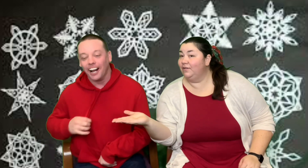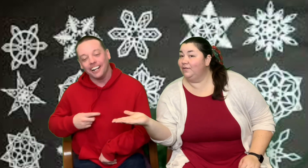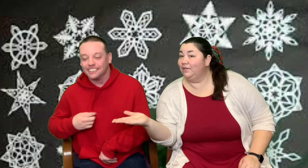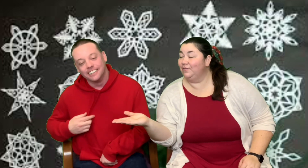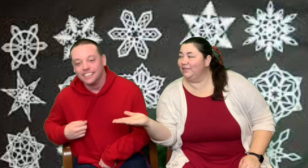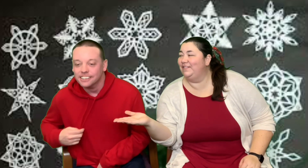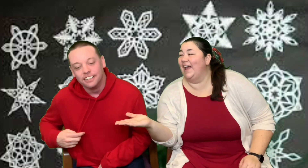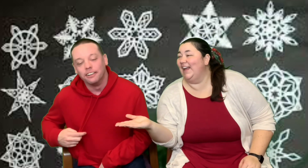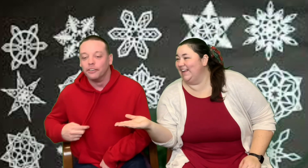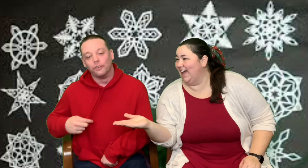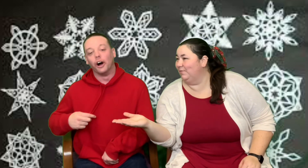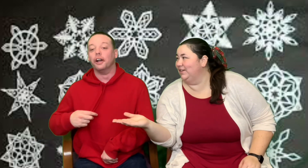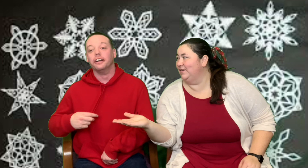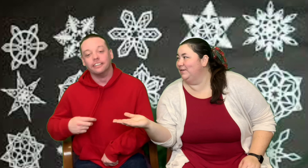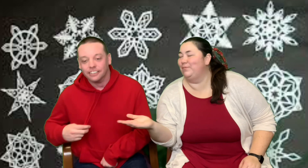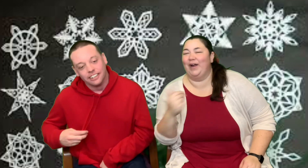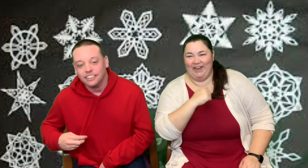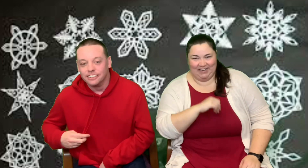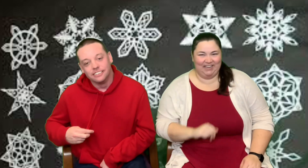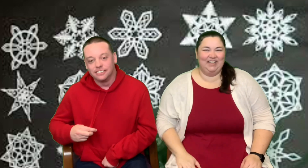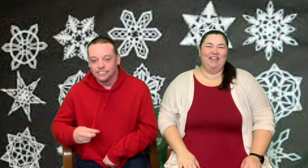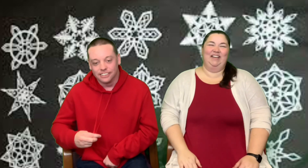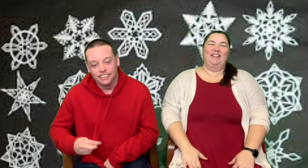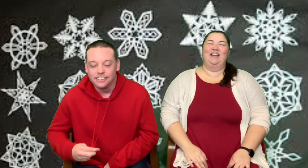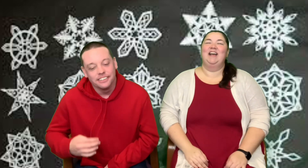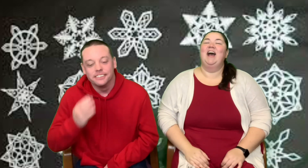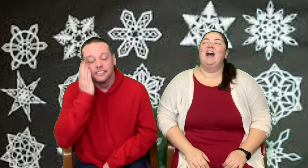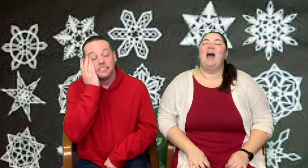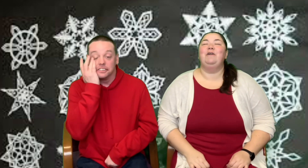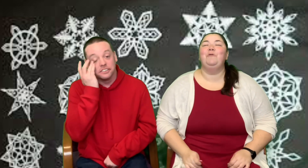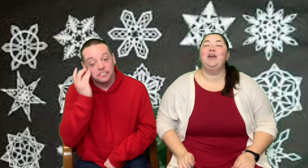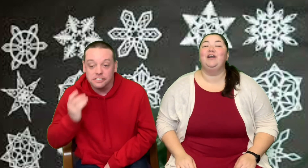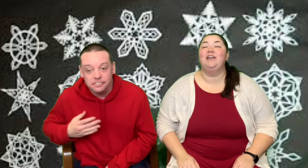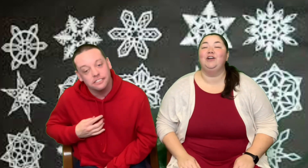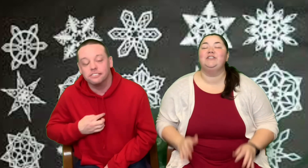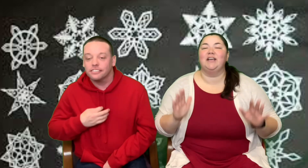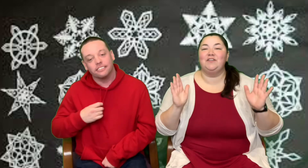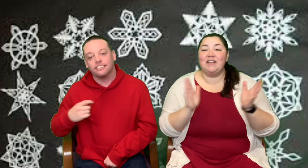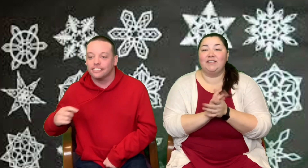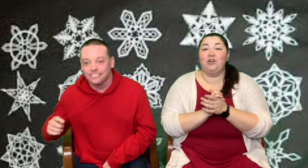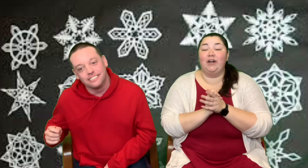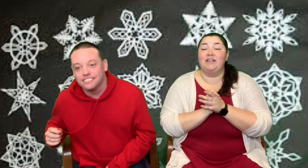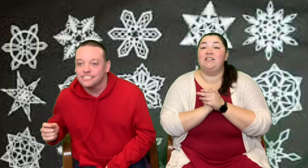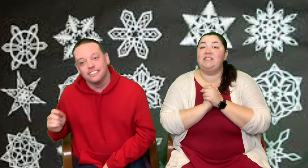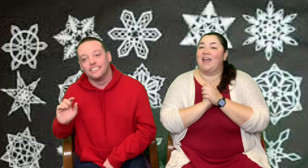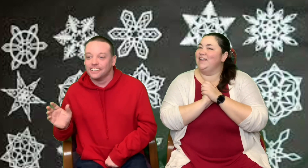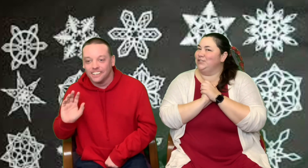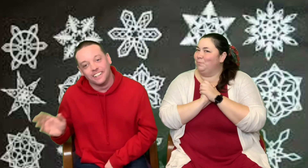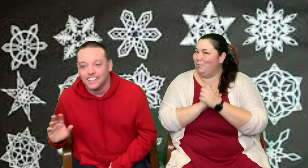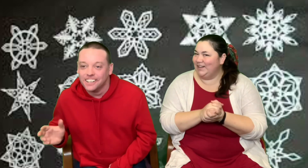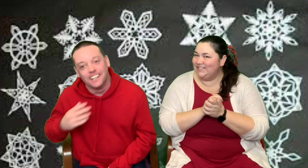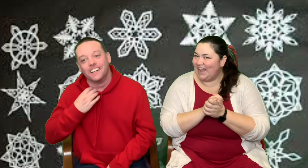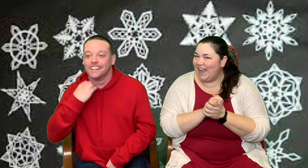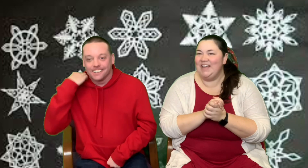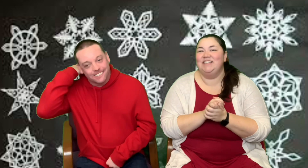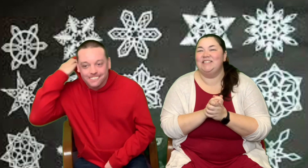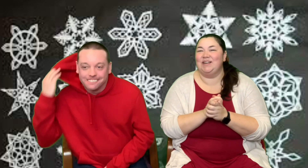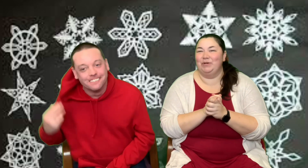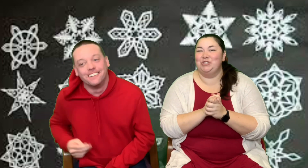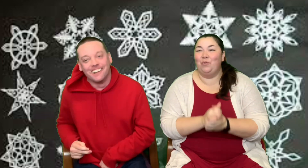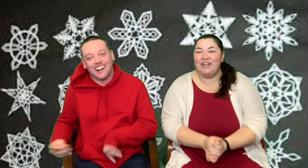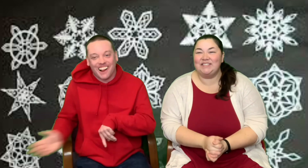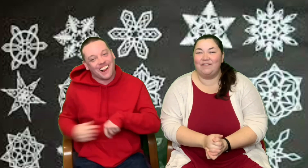is, say it again, Brandon. And we are here to get the day started. Today is Wednesday,